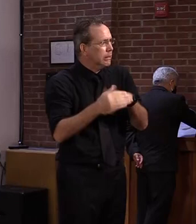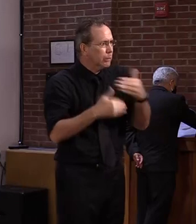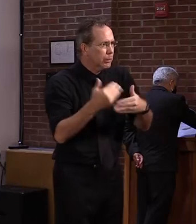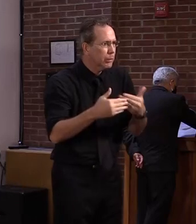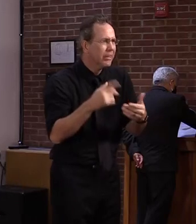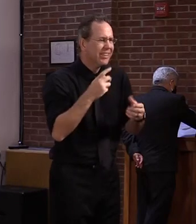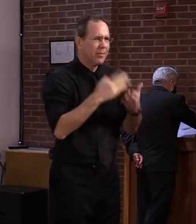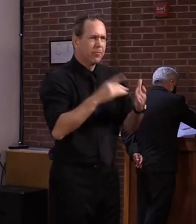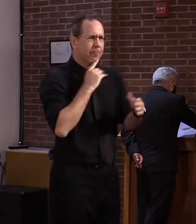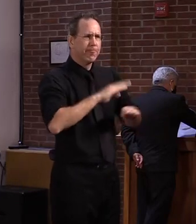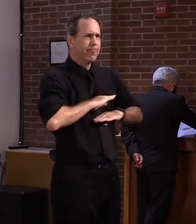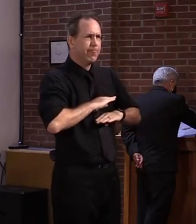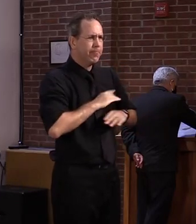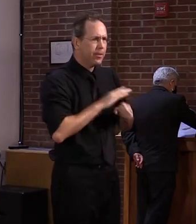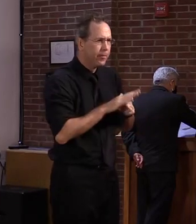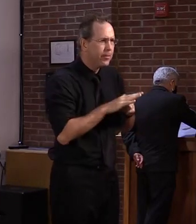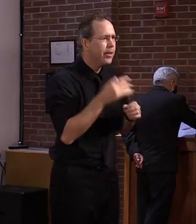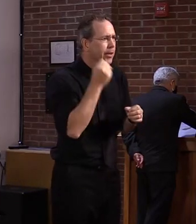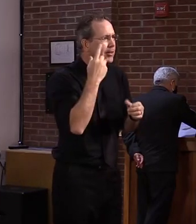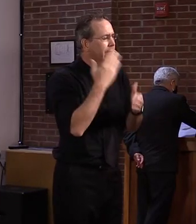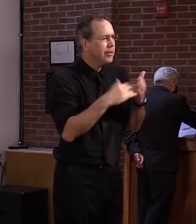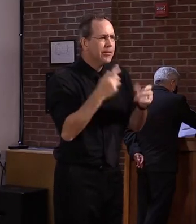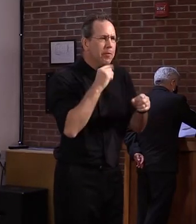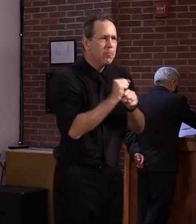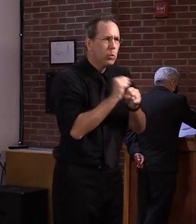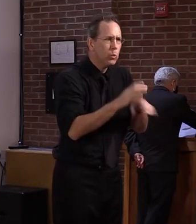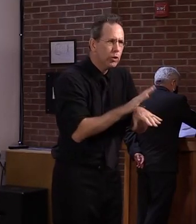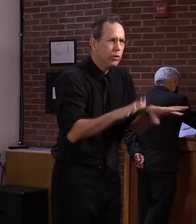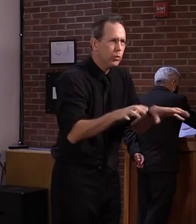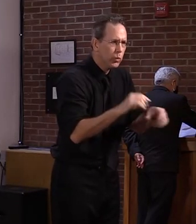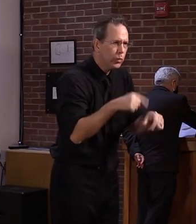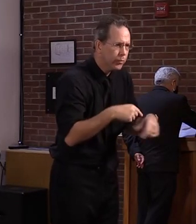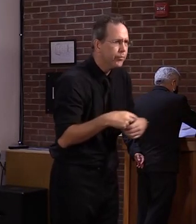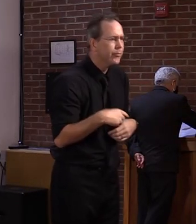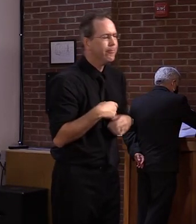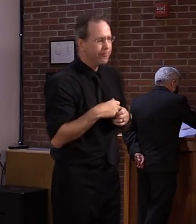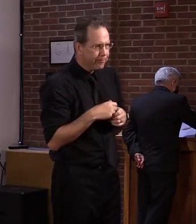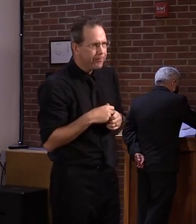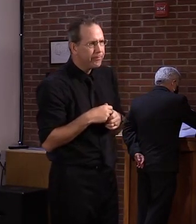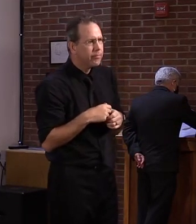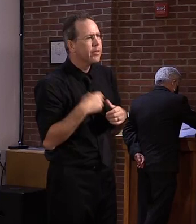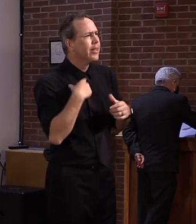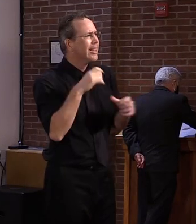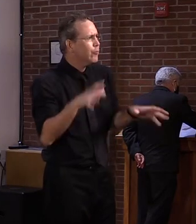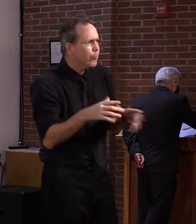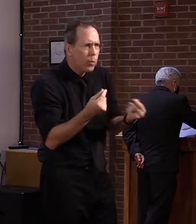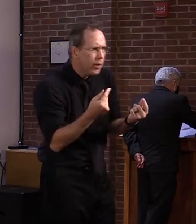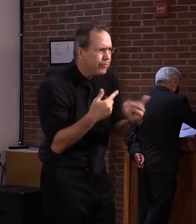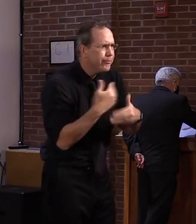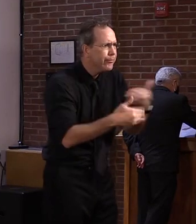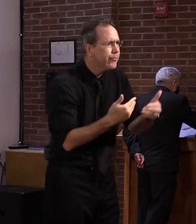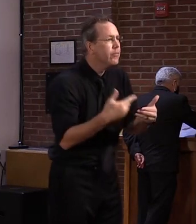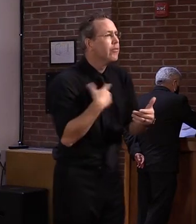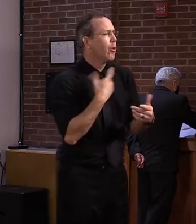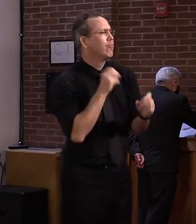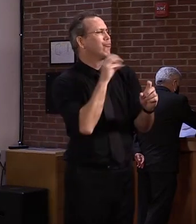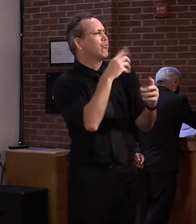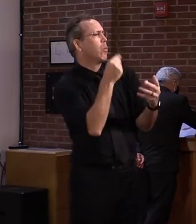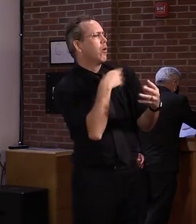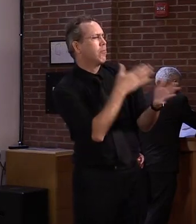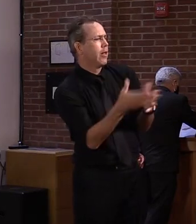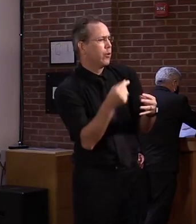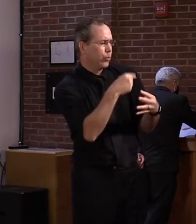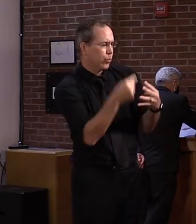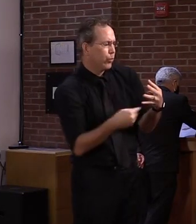But we know we have more to do to meet all of the needs of Vermonters. I would like to just highlight a few things that we have added